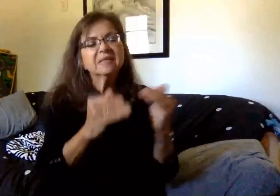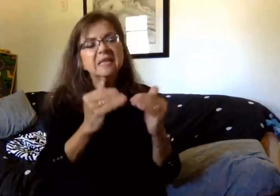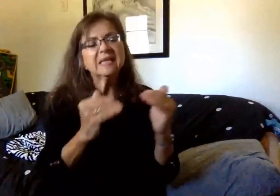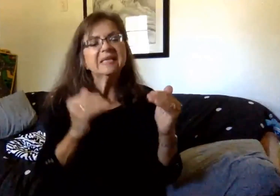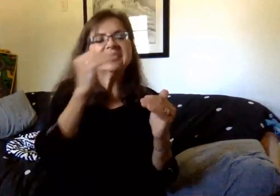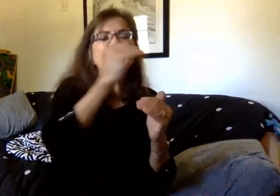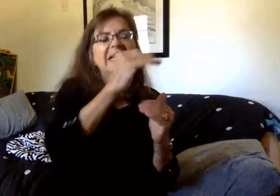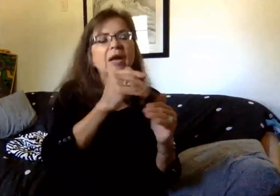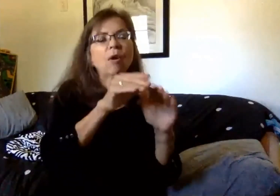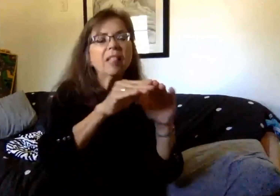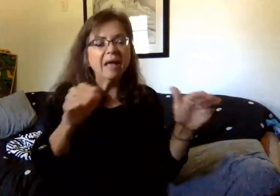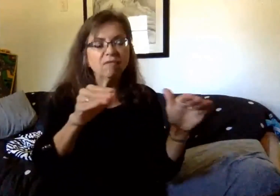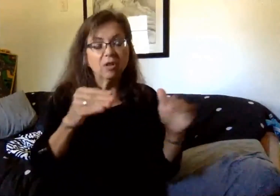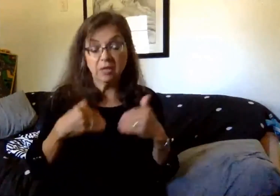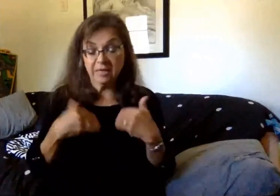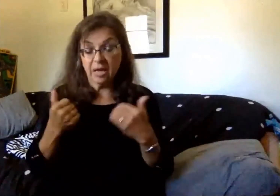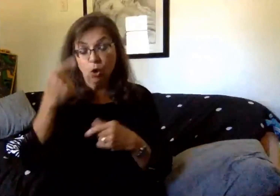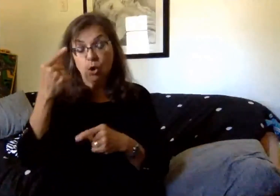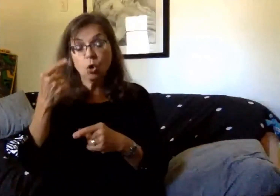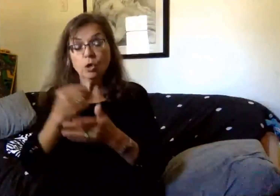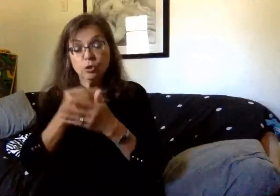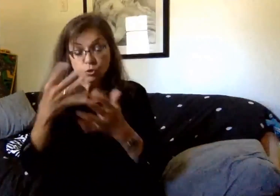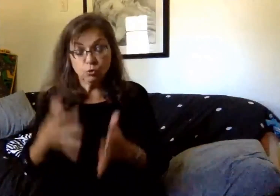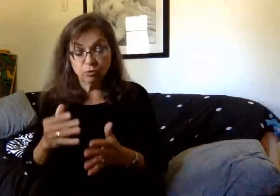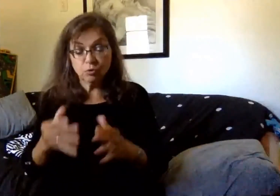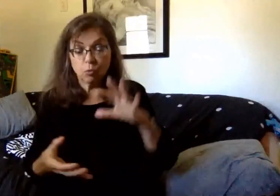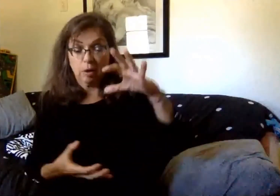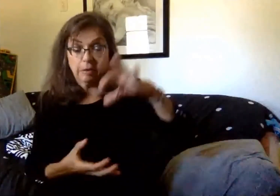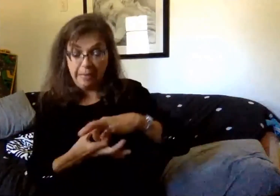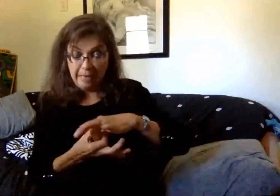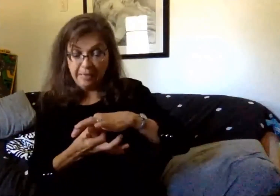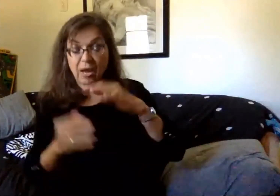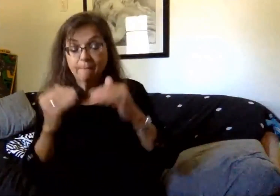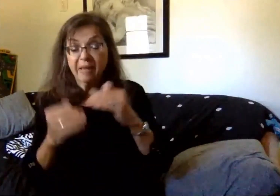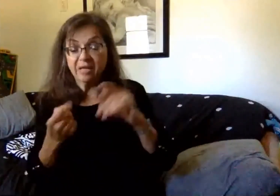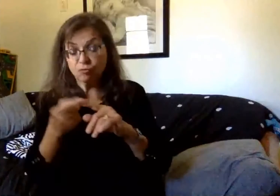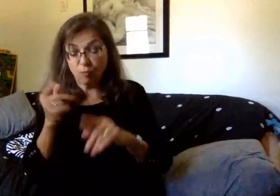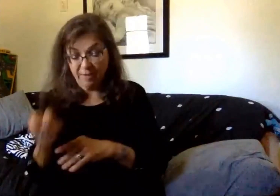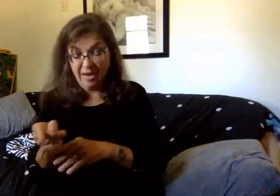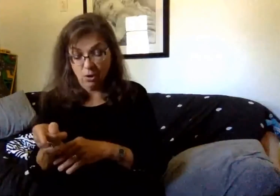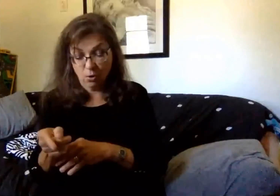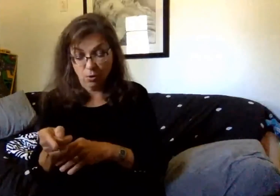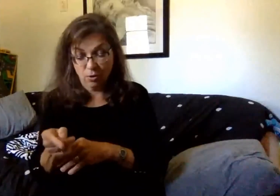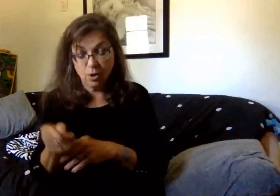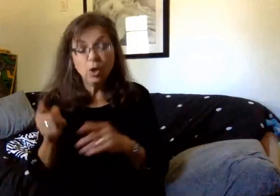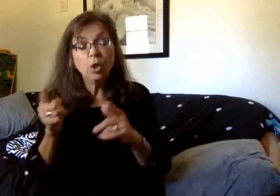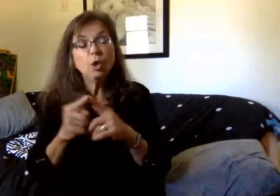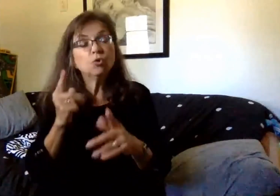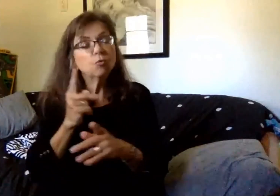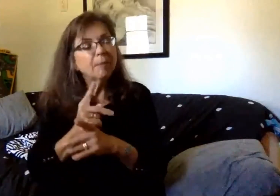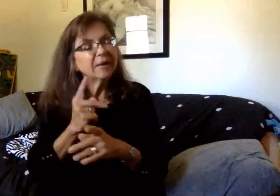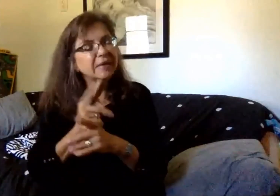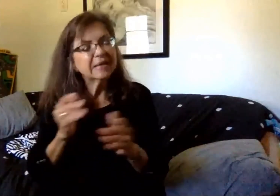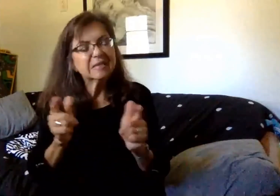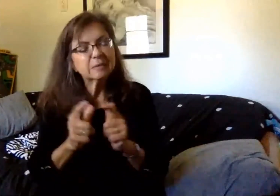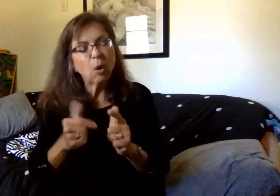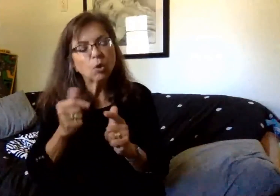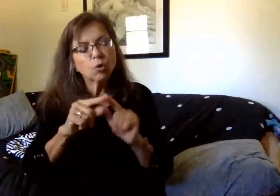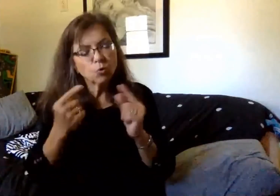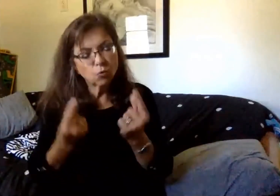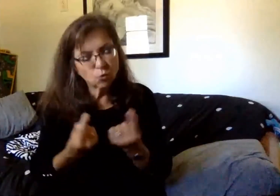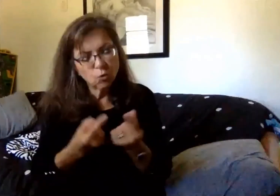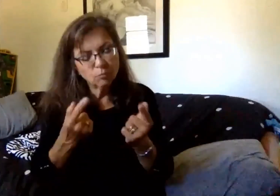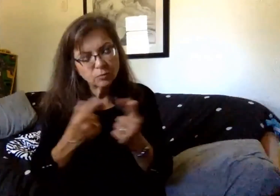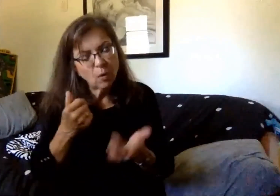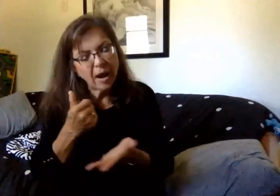And then younger students were attached and then balanced from there. This was done in an effort to maintain smaller groups to assist